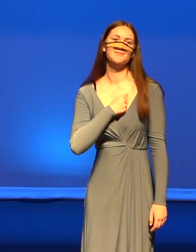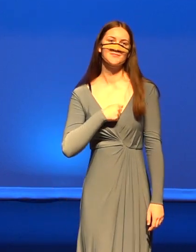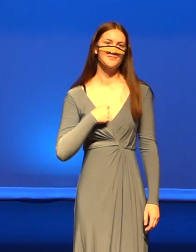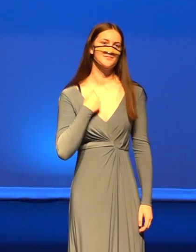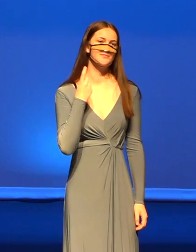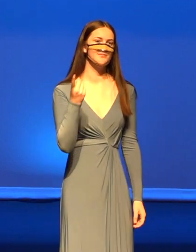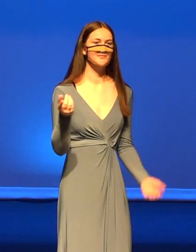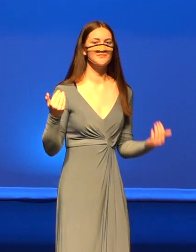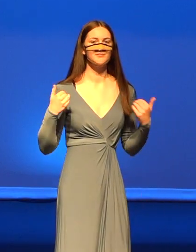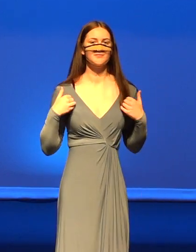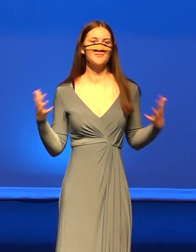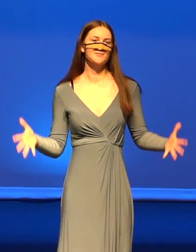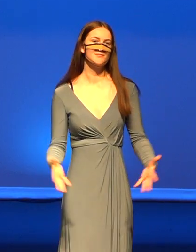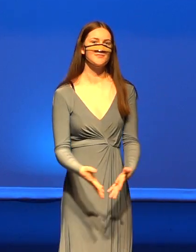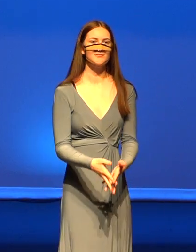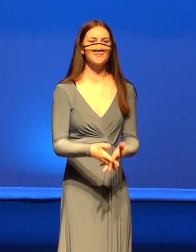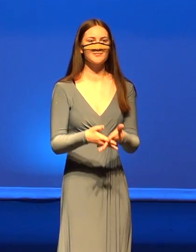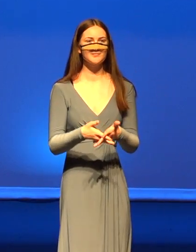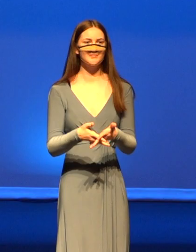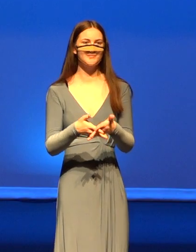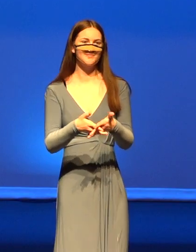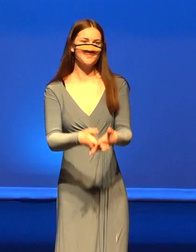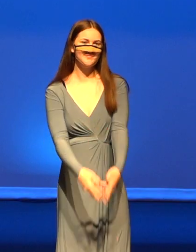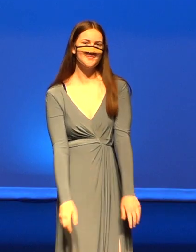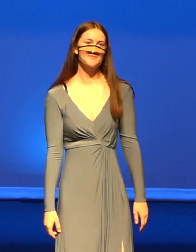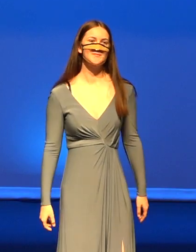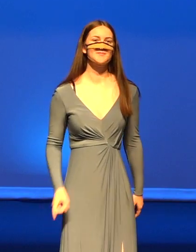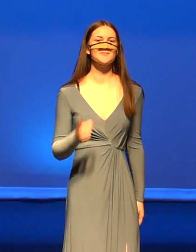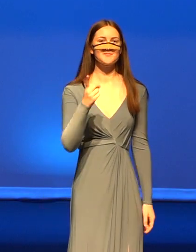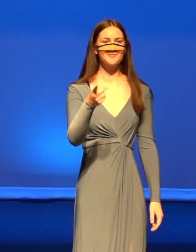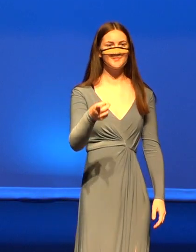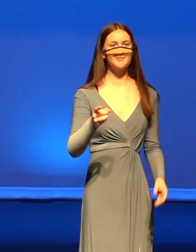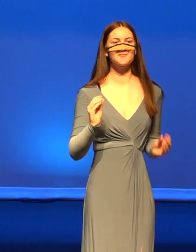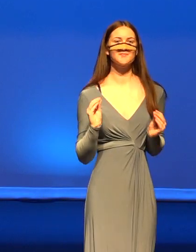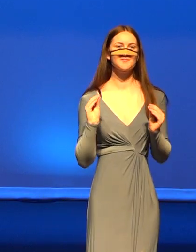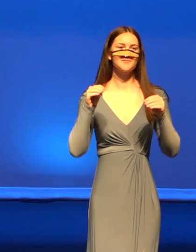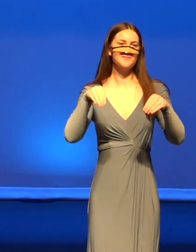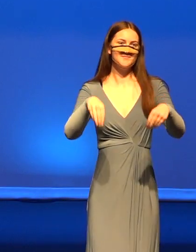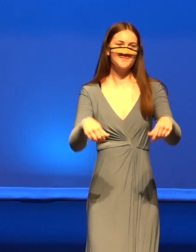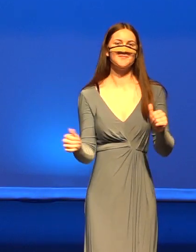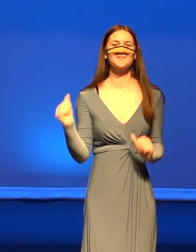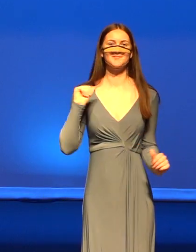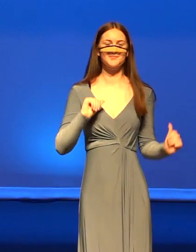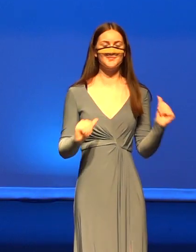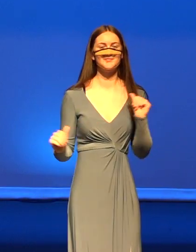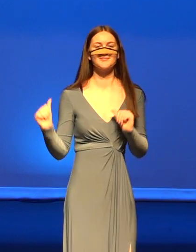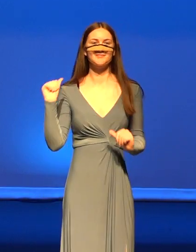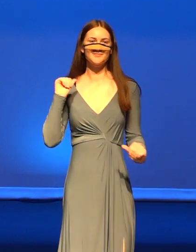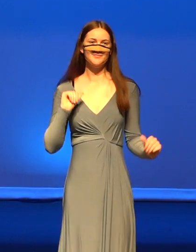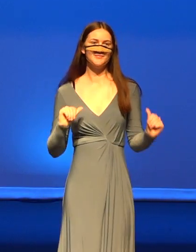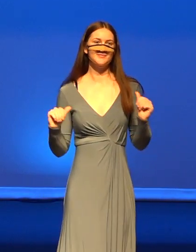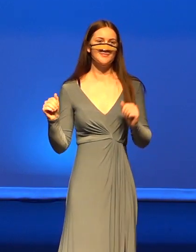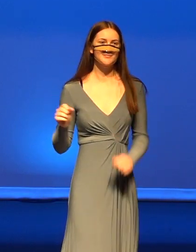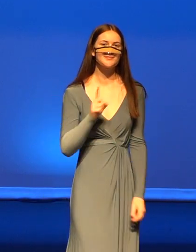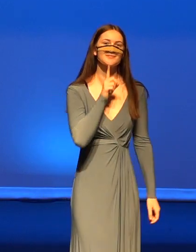sorry you got caught. But you put on quite a show. You